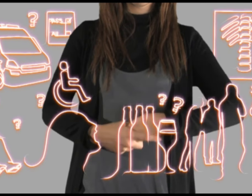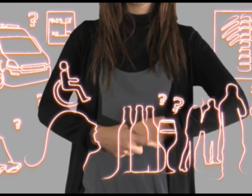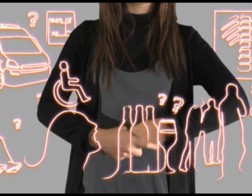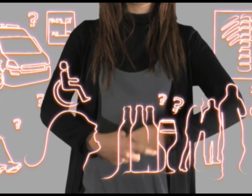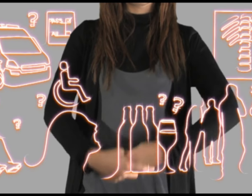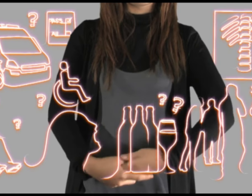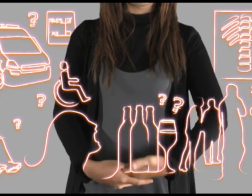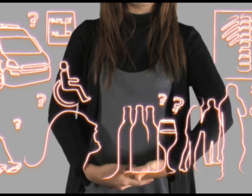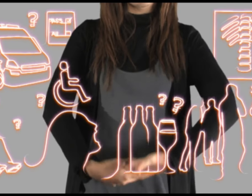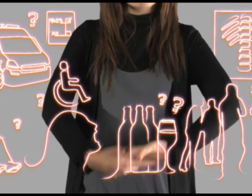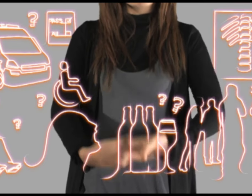I don't know.